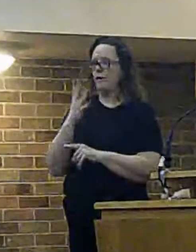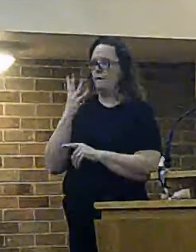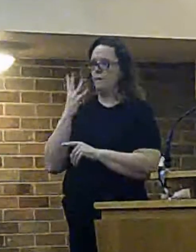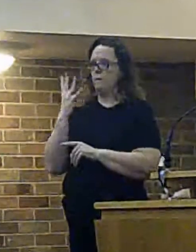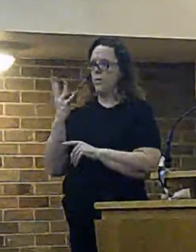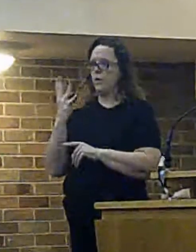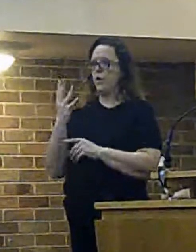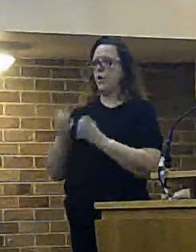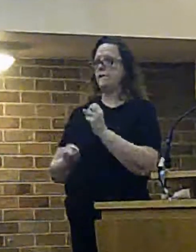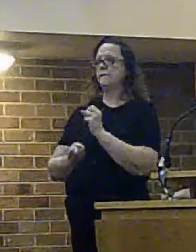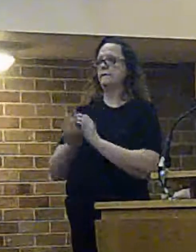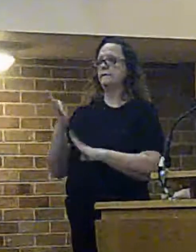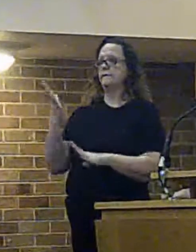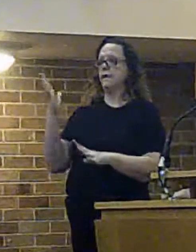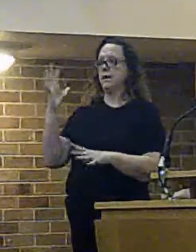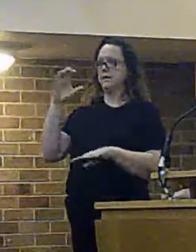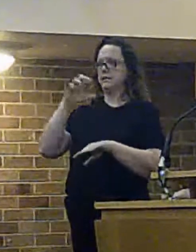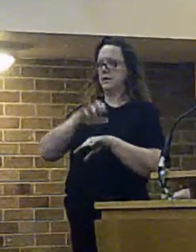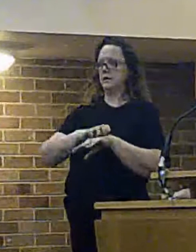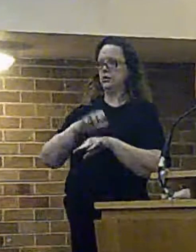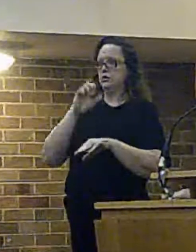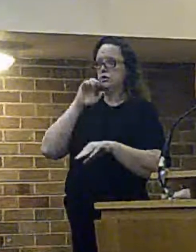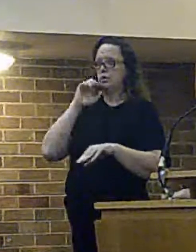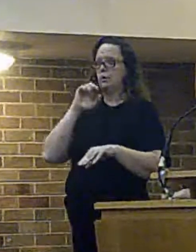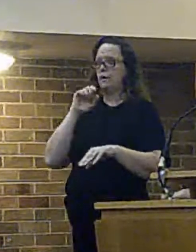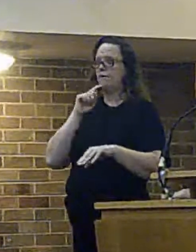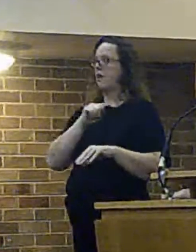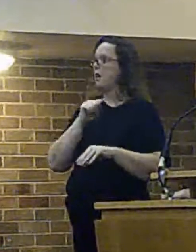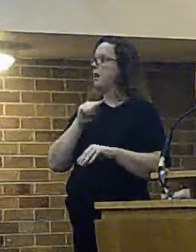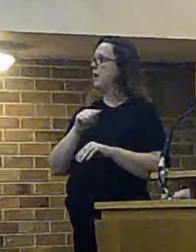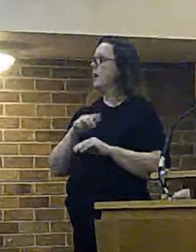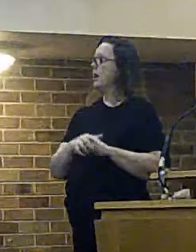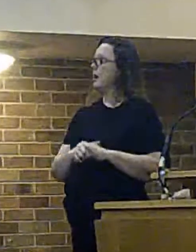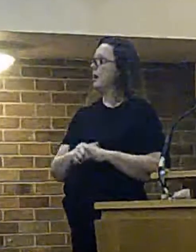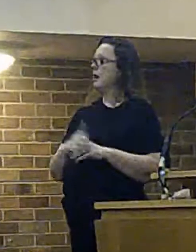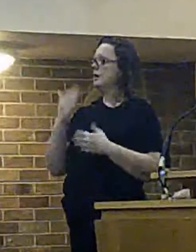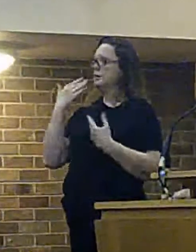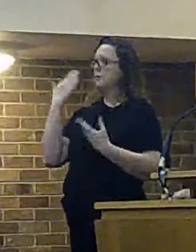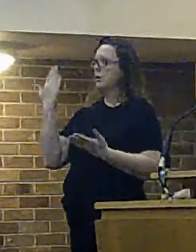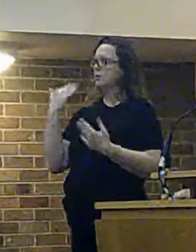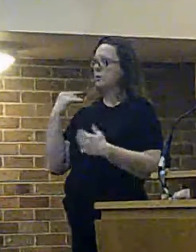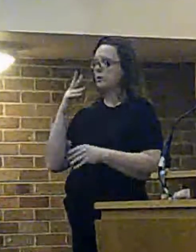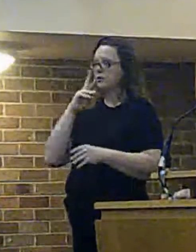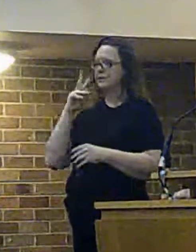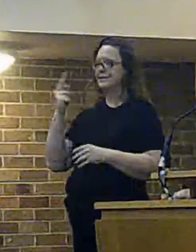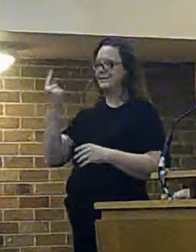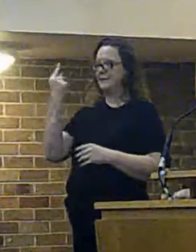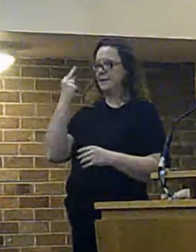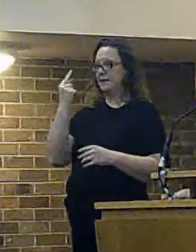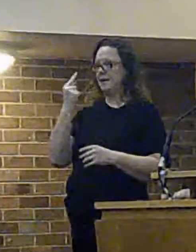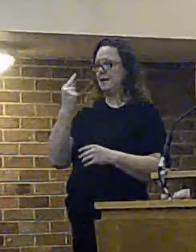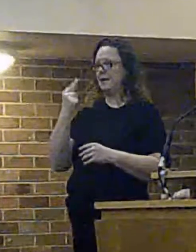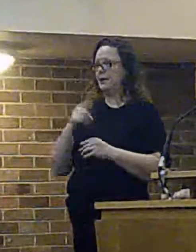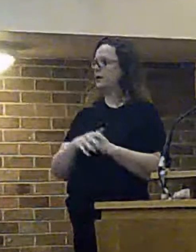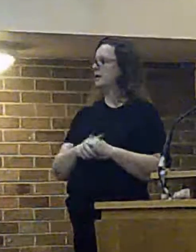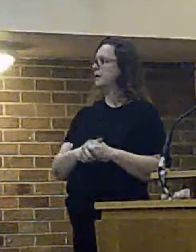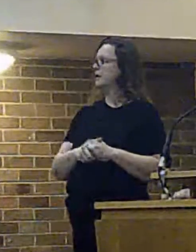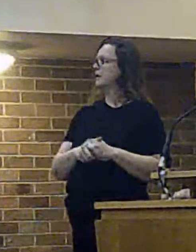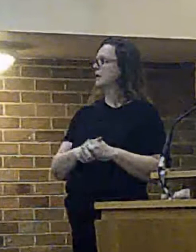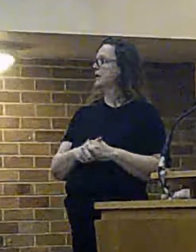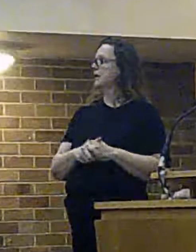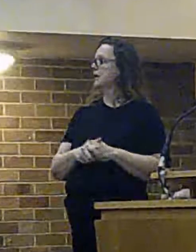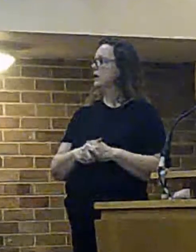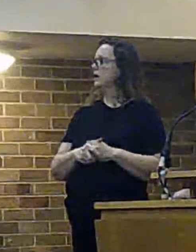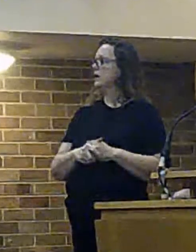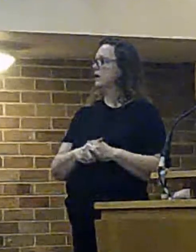fire stations on the will what you i don't know whether you can see that when you go in as you look in the